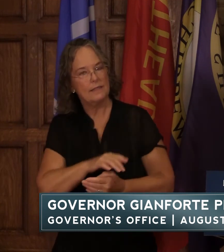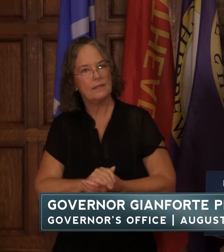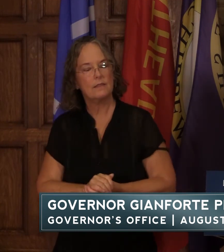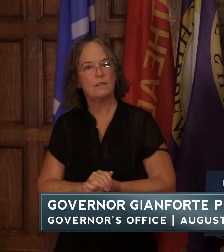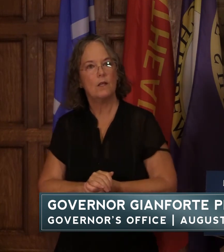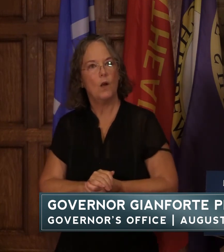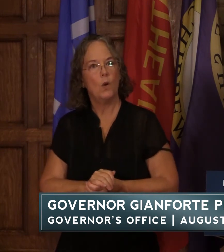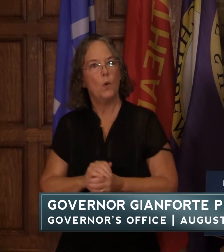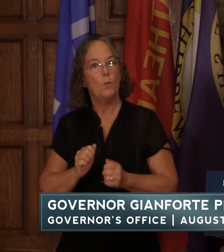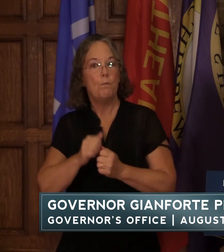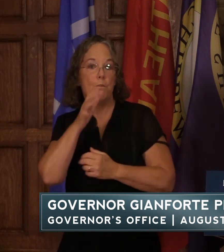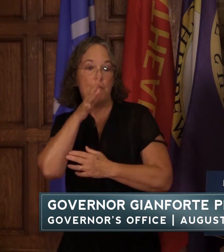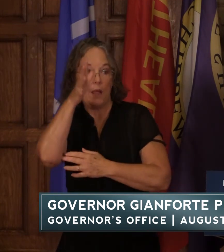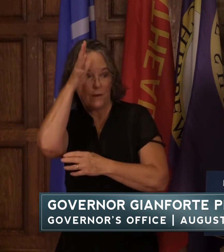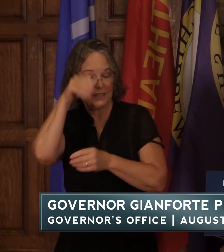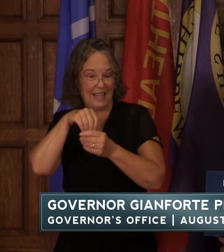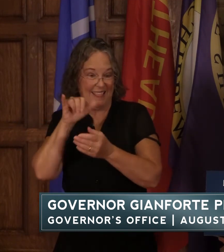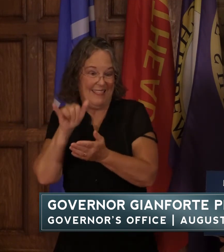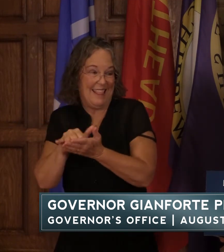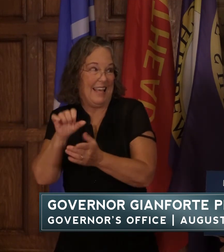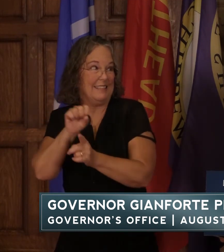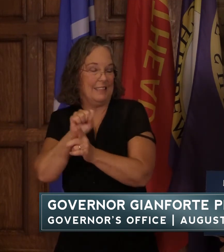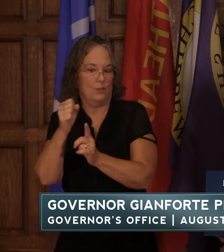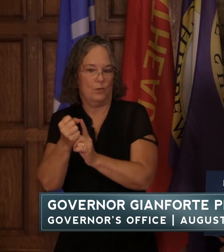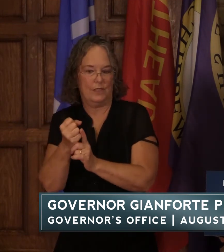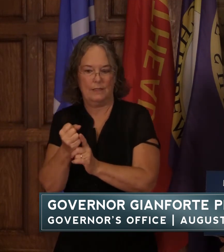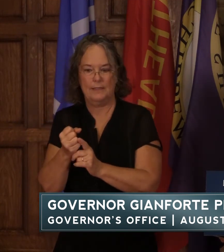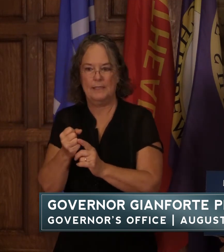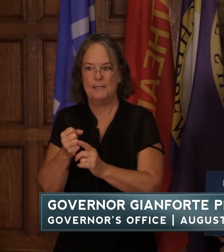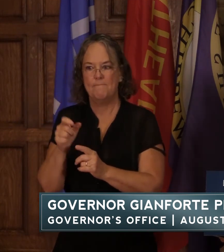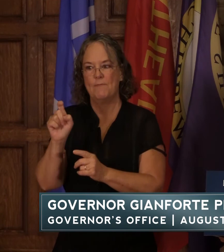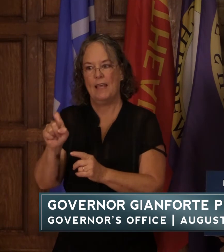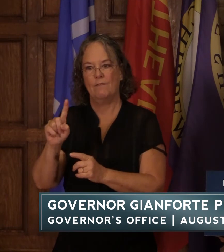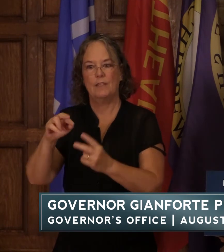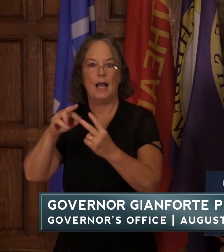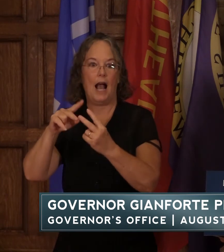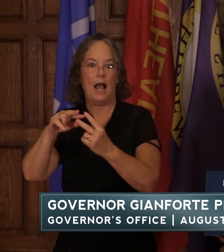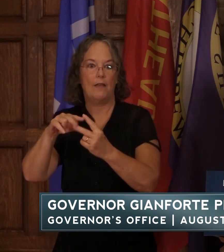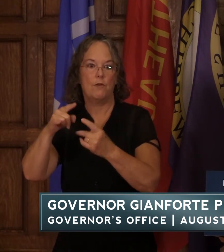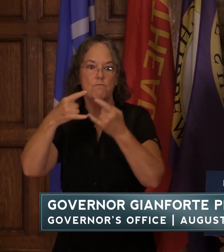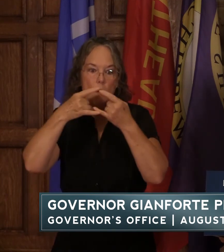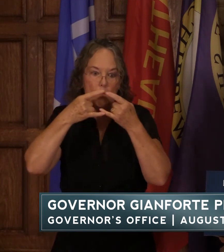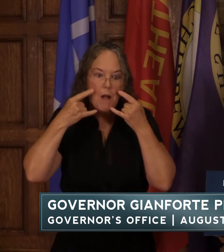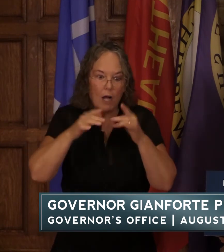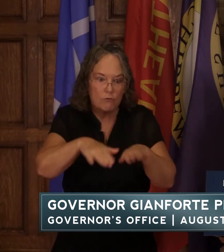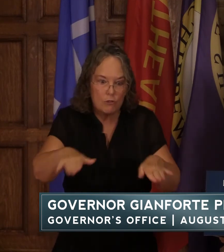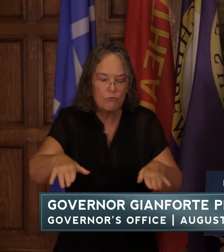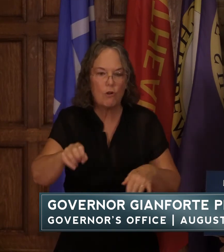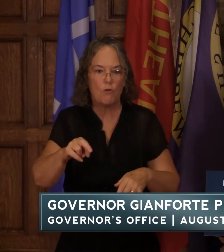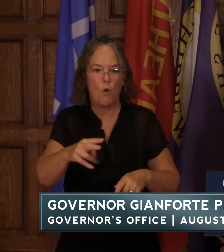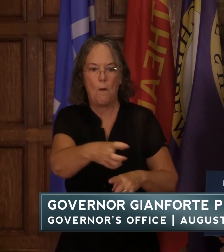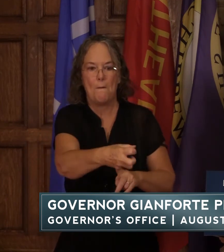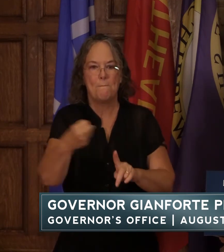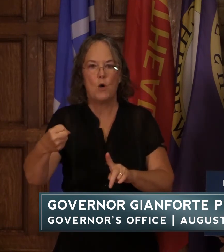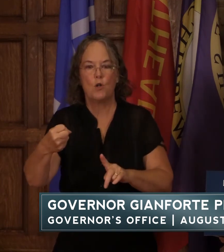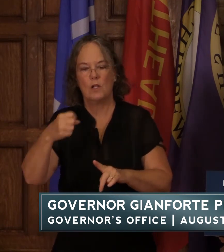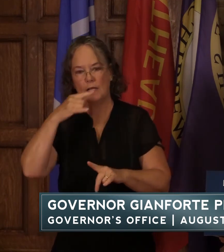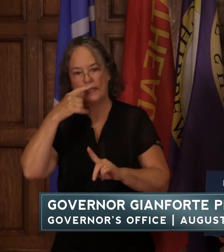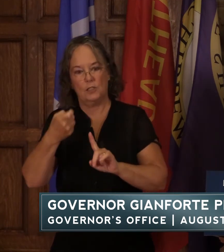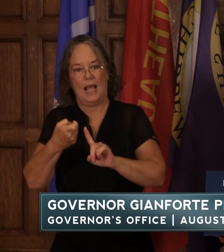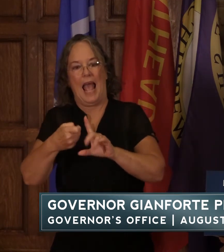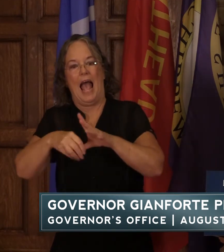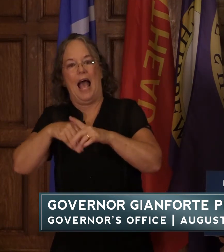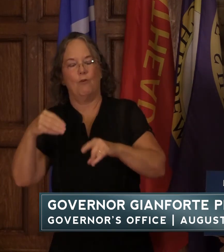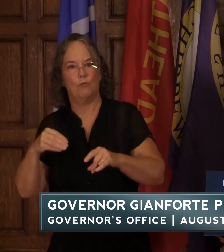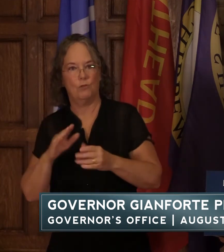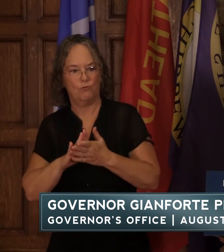parents who are in this situation now where they either have to provide masks to their children or they're pulling their children out of schools i